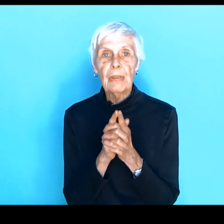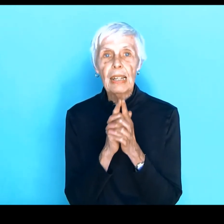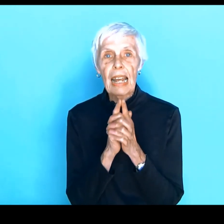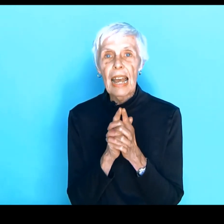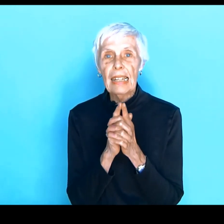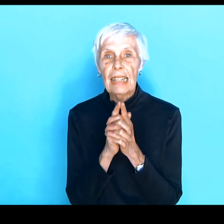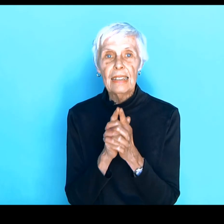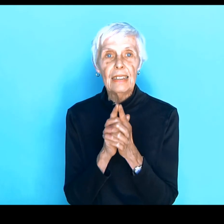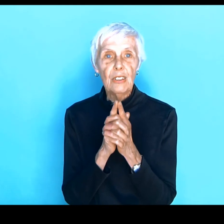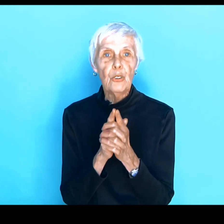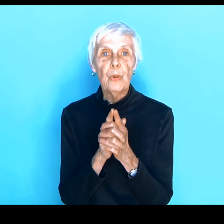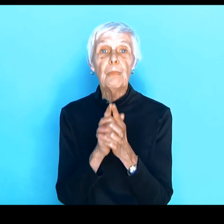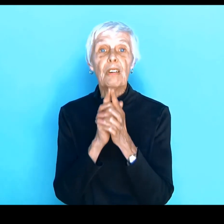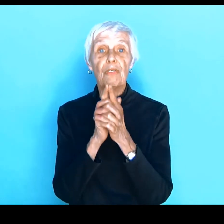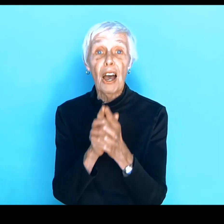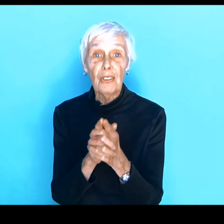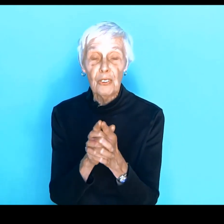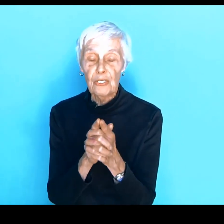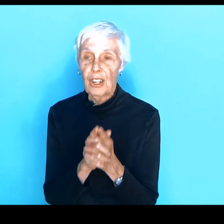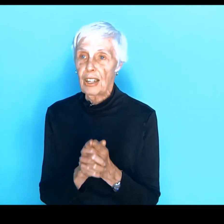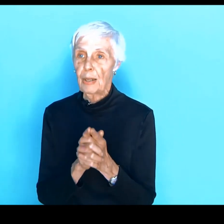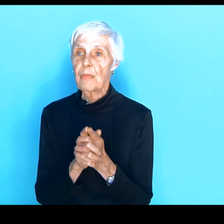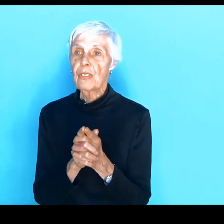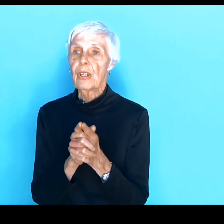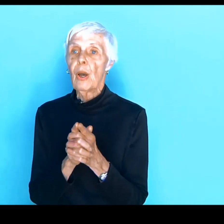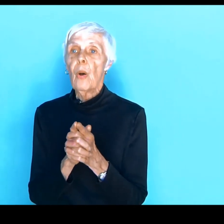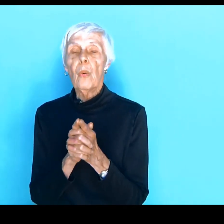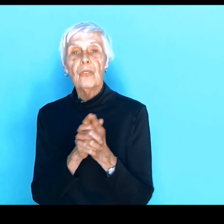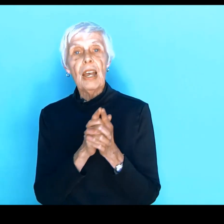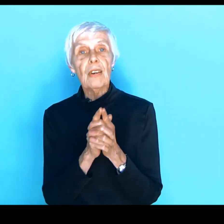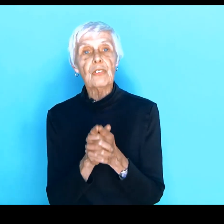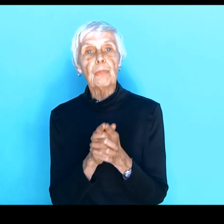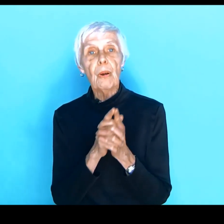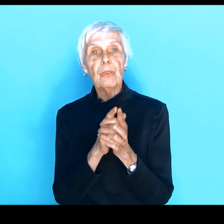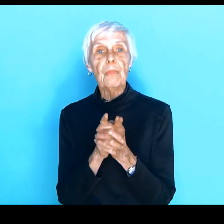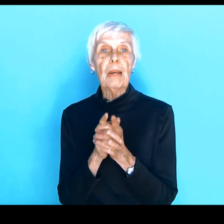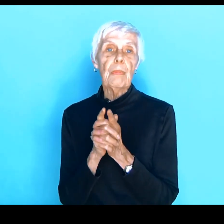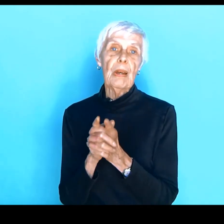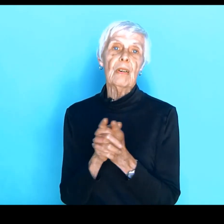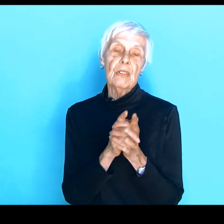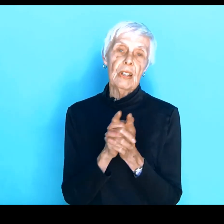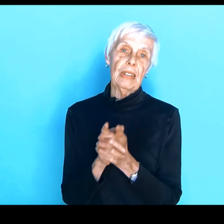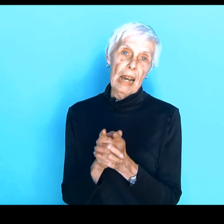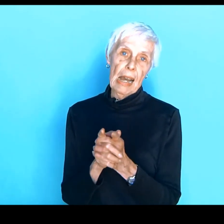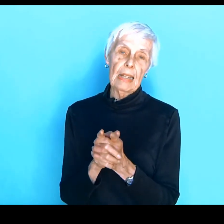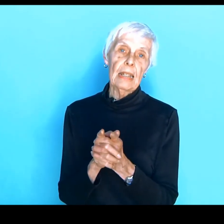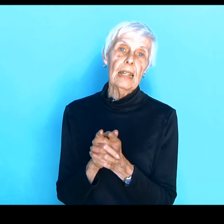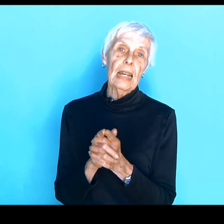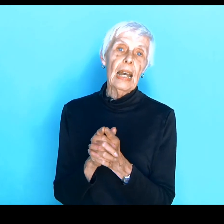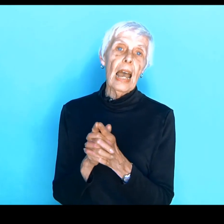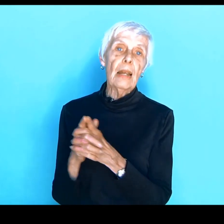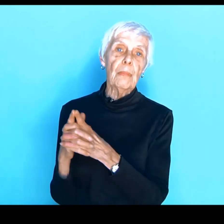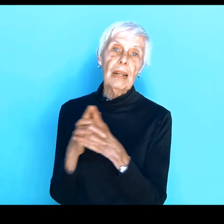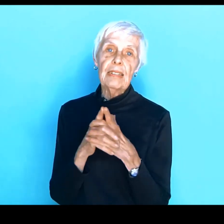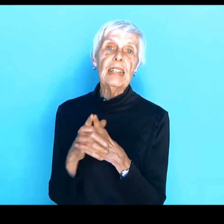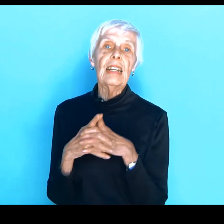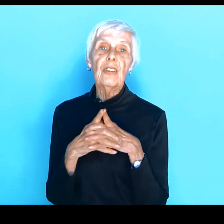that I had anything to do with my father's condoms was after both of my parents had died, and my teenage